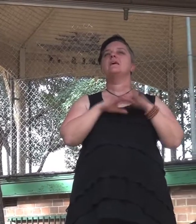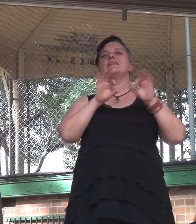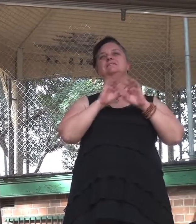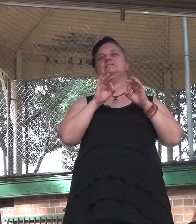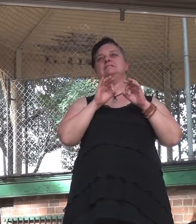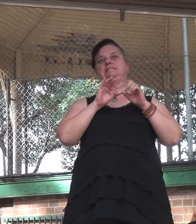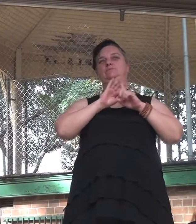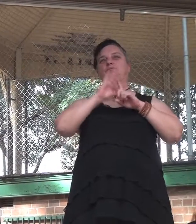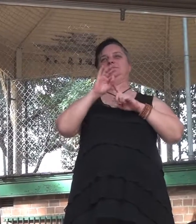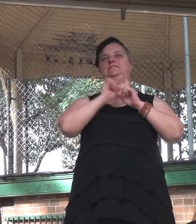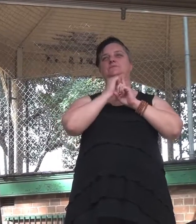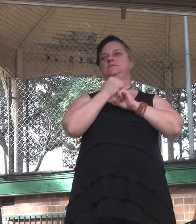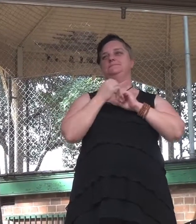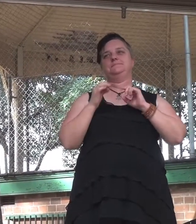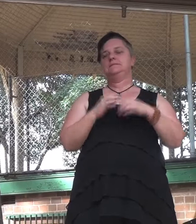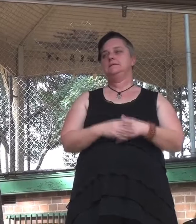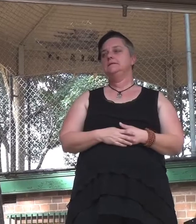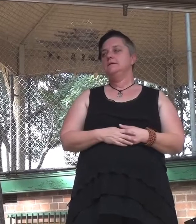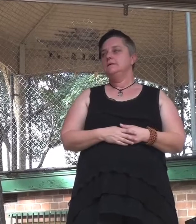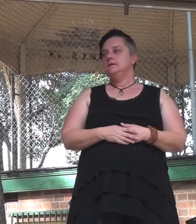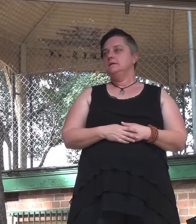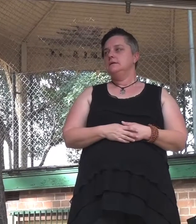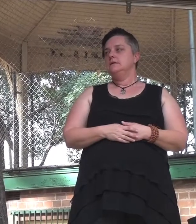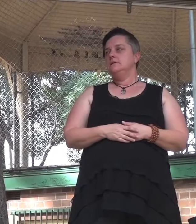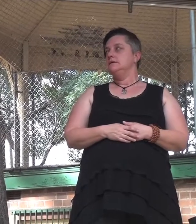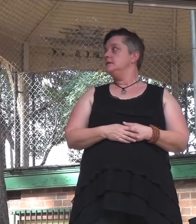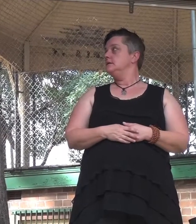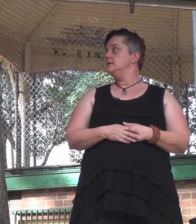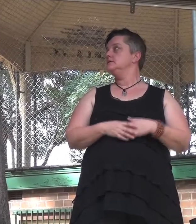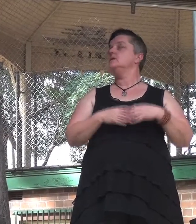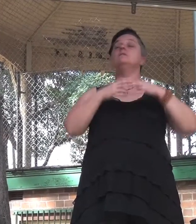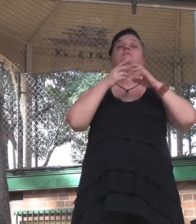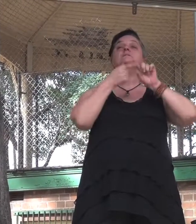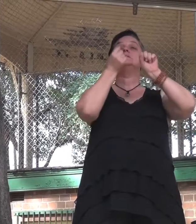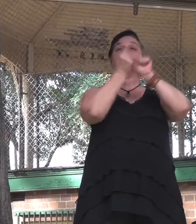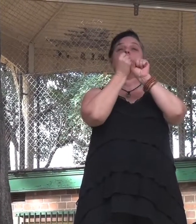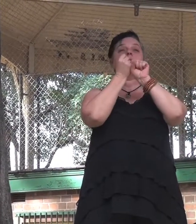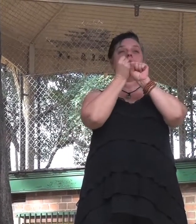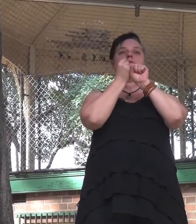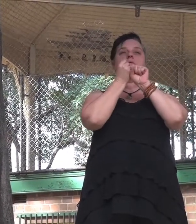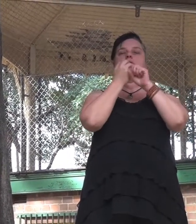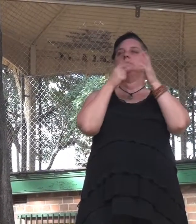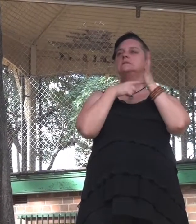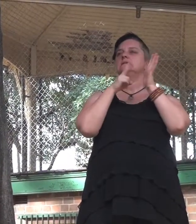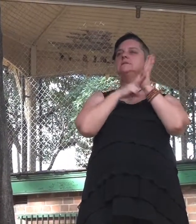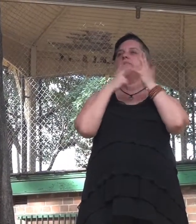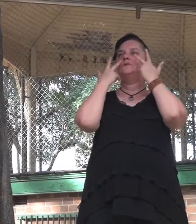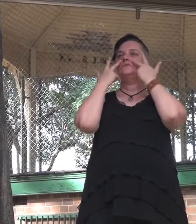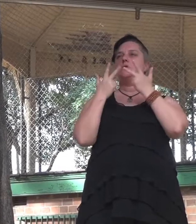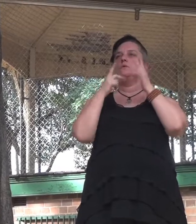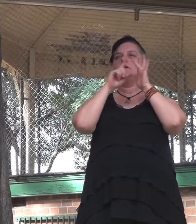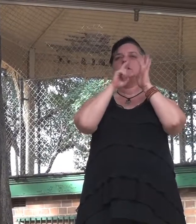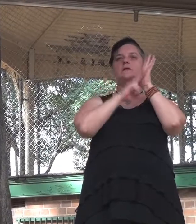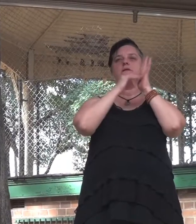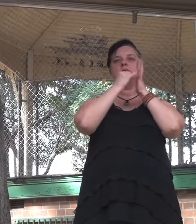furthering the problem. Let's look at, briefly, the idea of a show like Insiders on Sunday morning. What do you think that show actually is about?